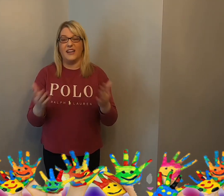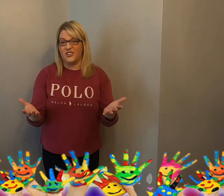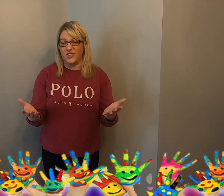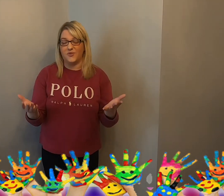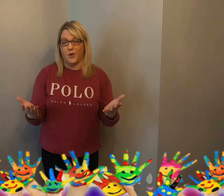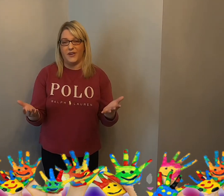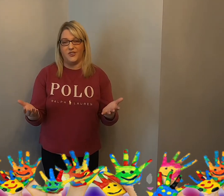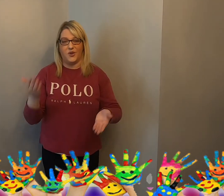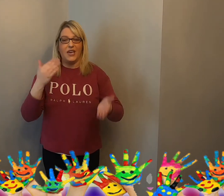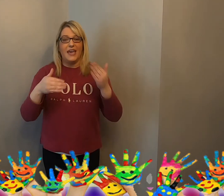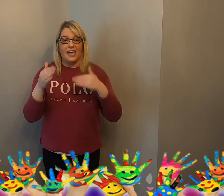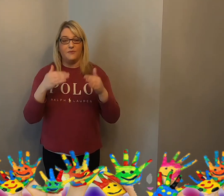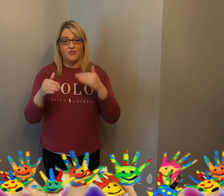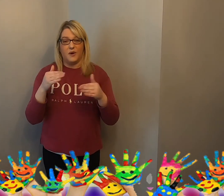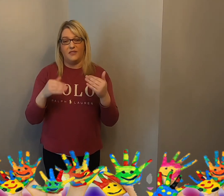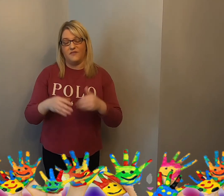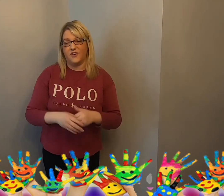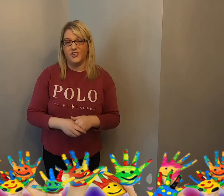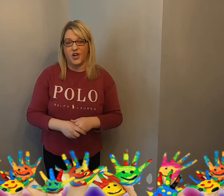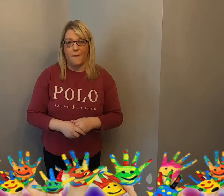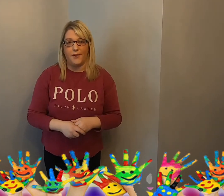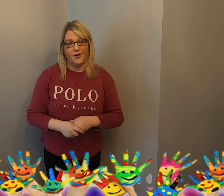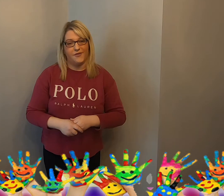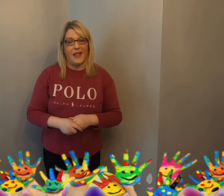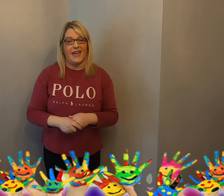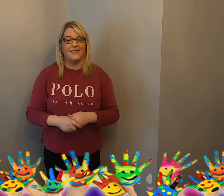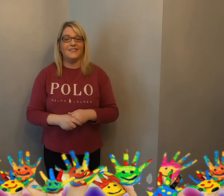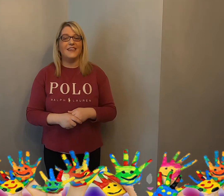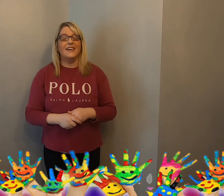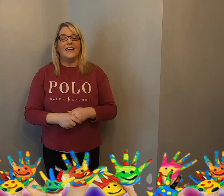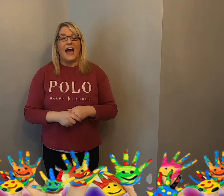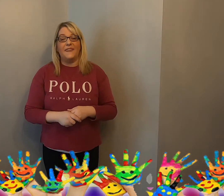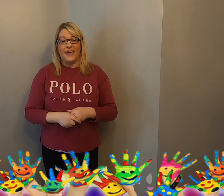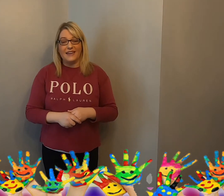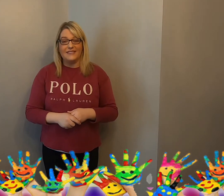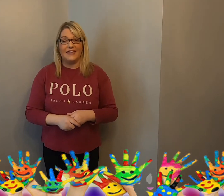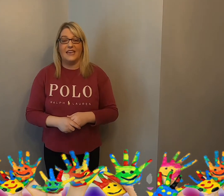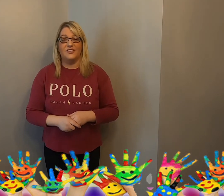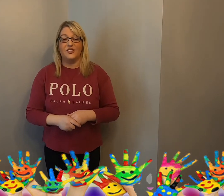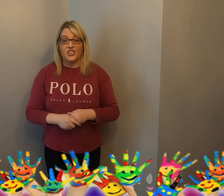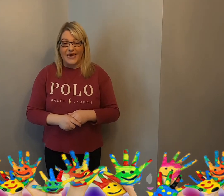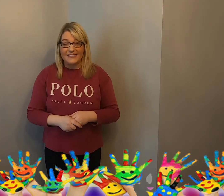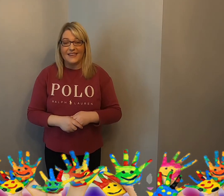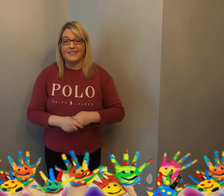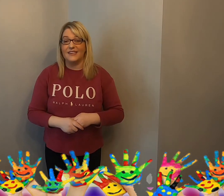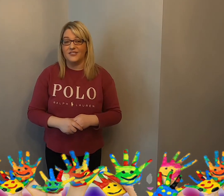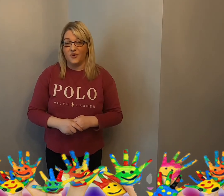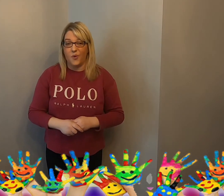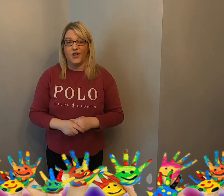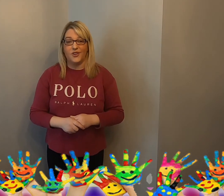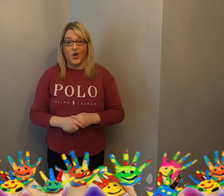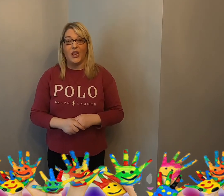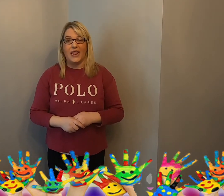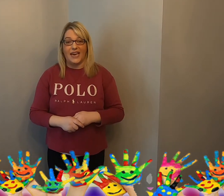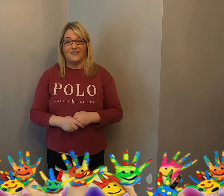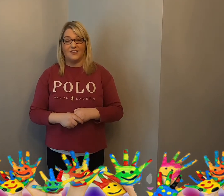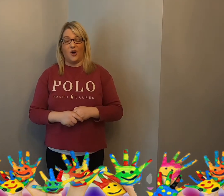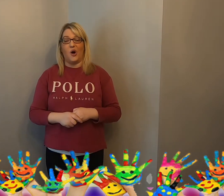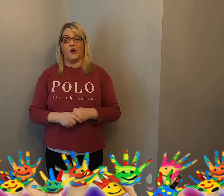that's just what we do in between the first couple of lines. And then it says, Jesus is the one who lights our